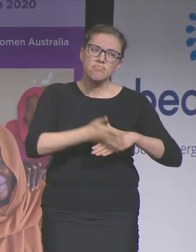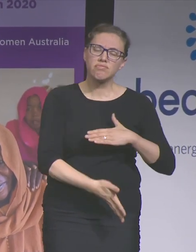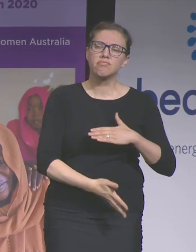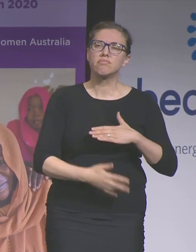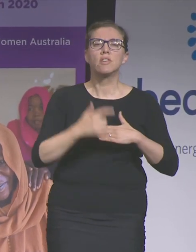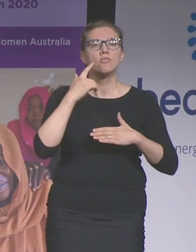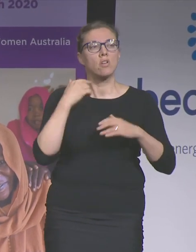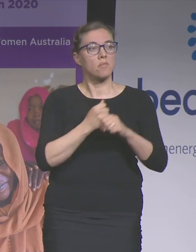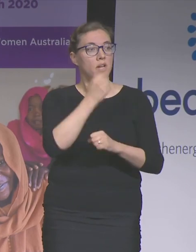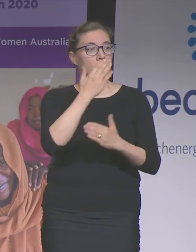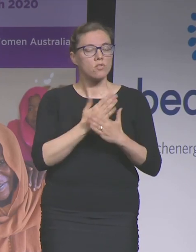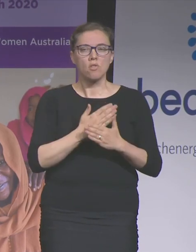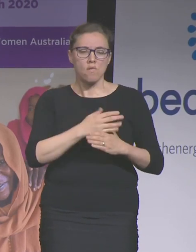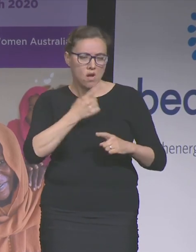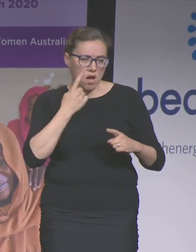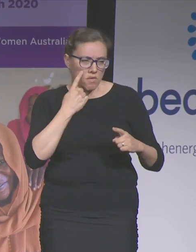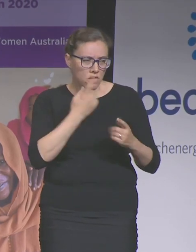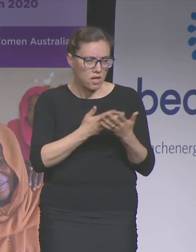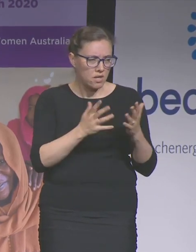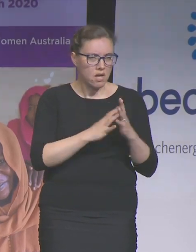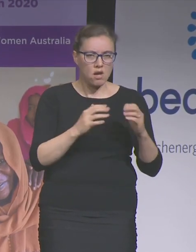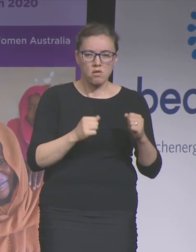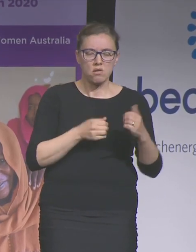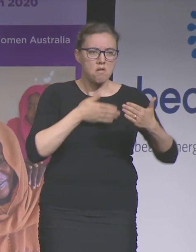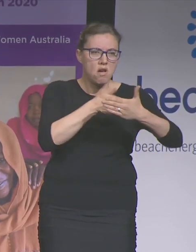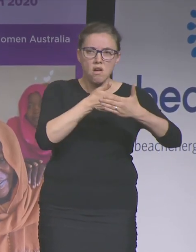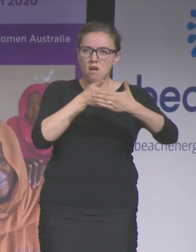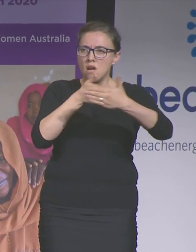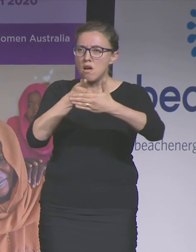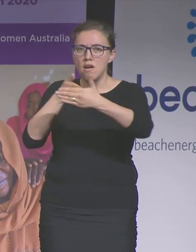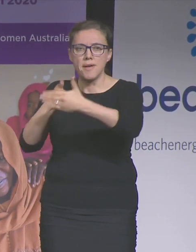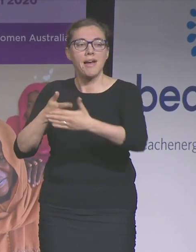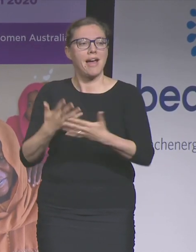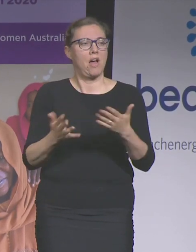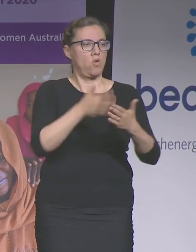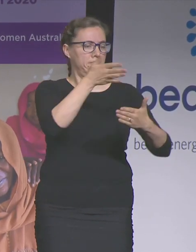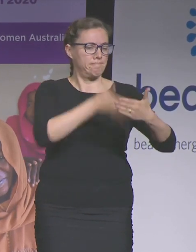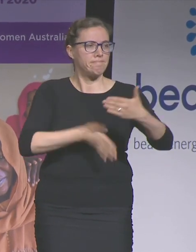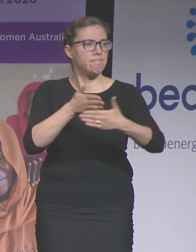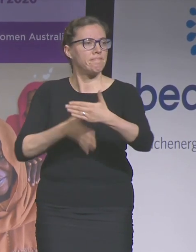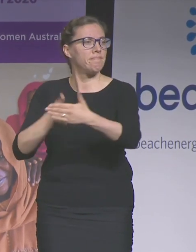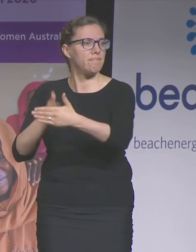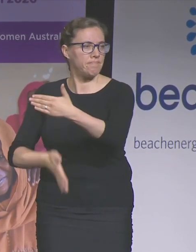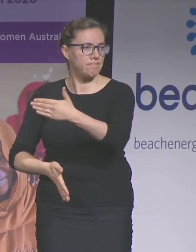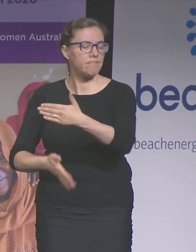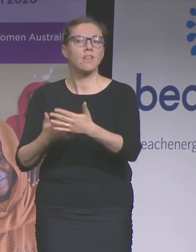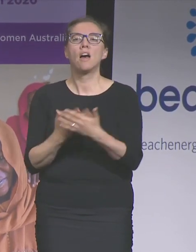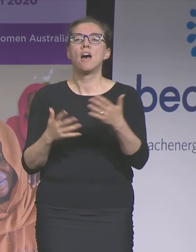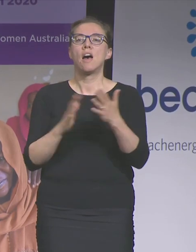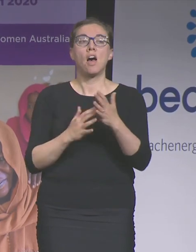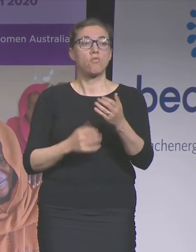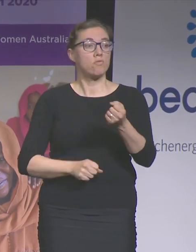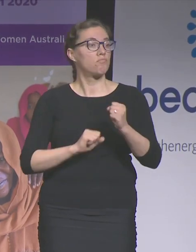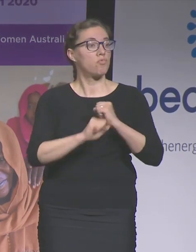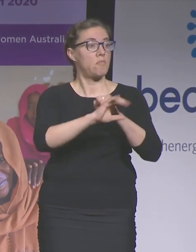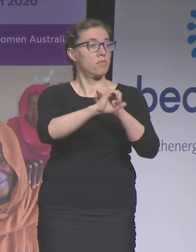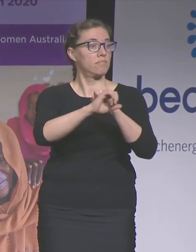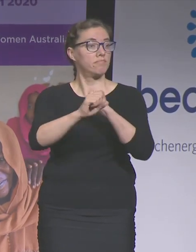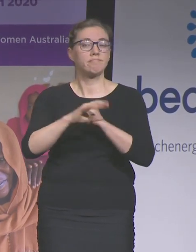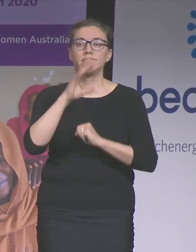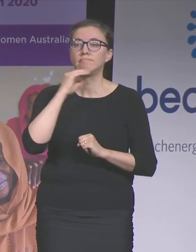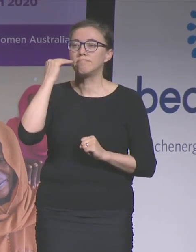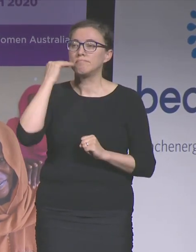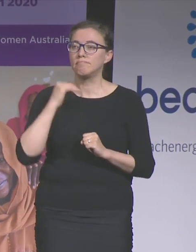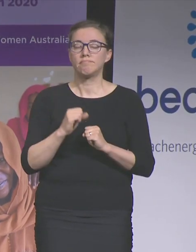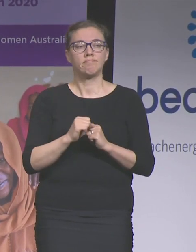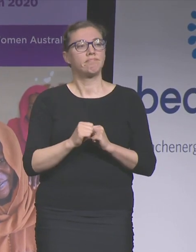structural and social barriers faced by women and men and to promote gender equality. Her review into the treatment of women